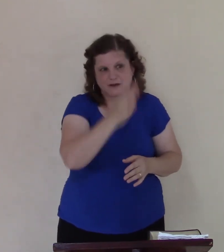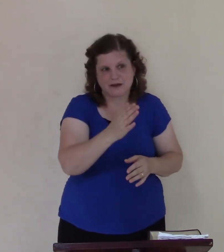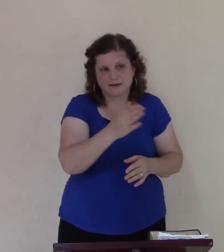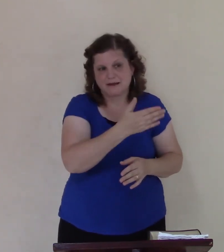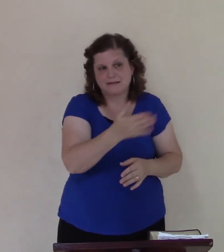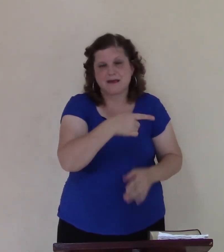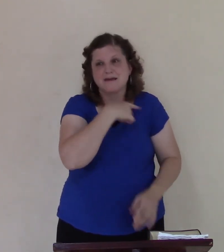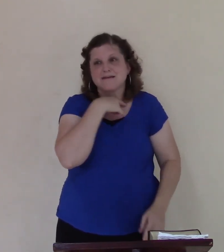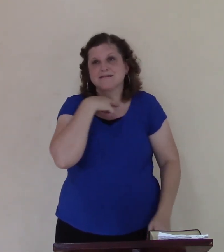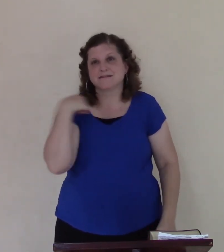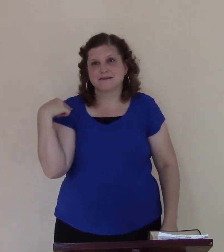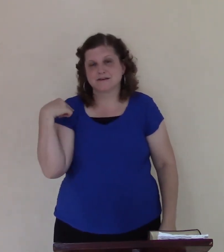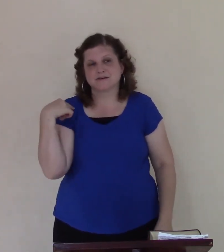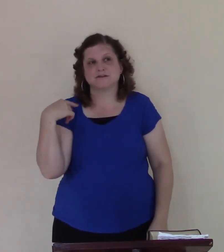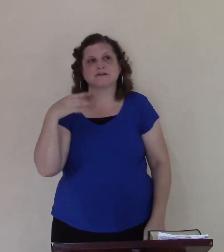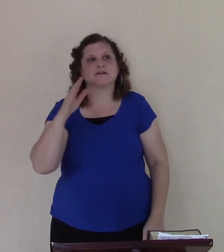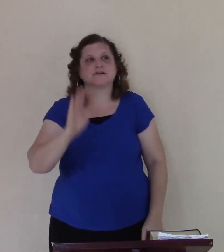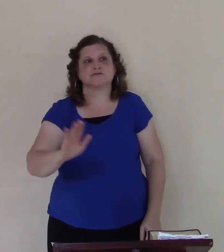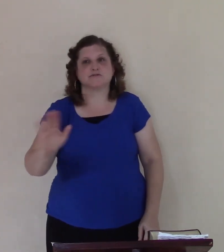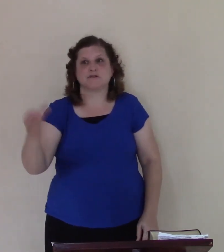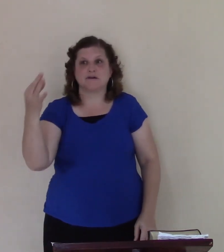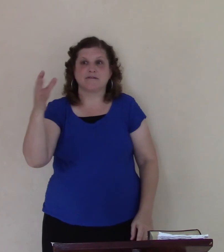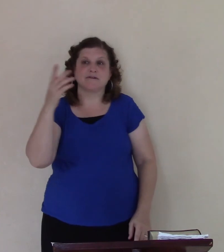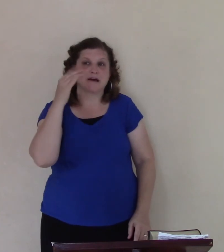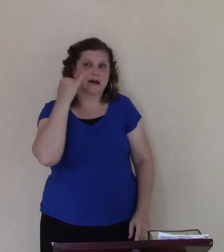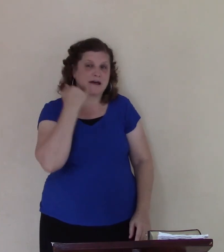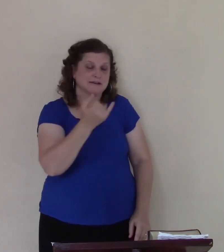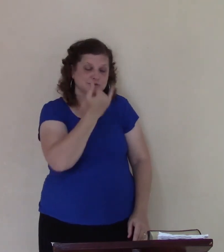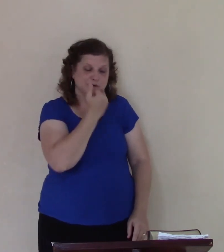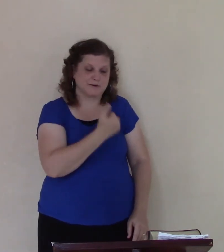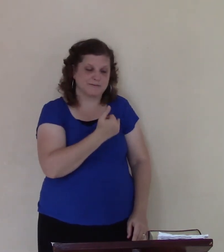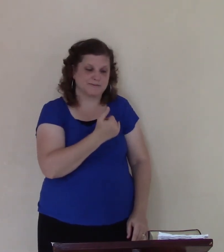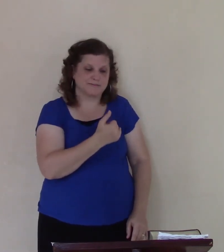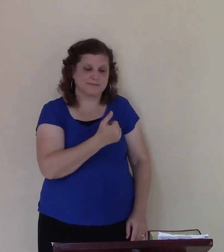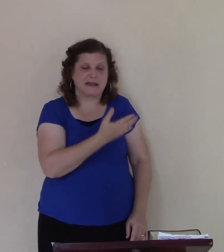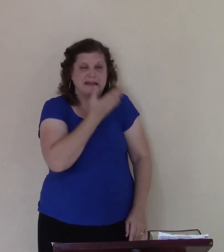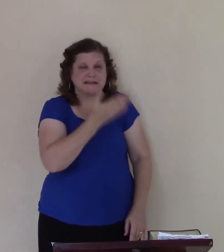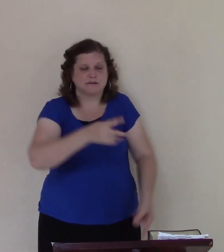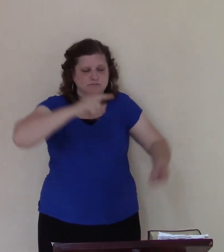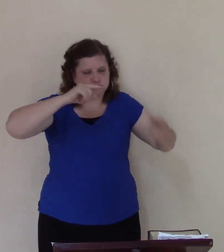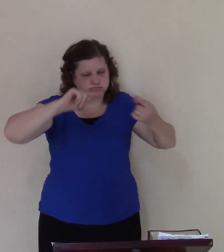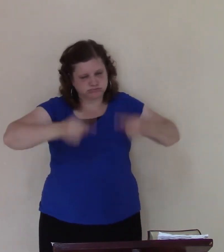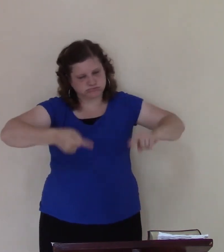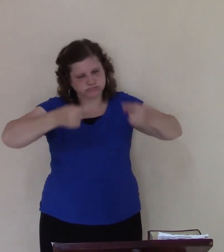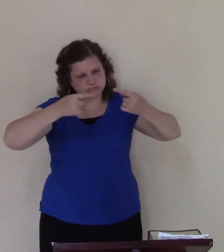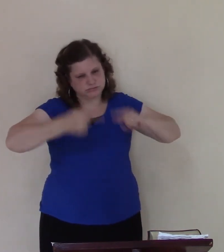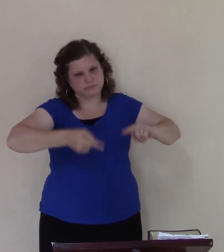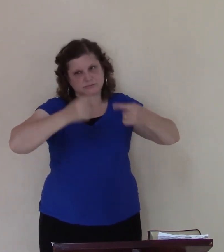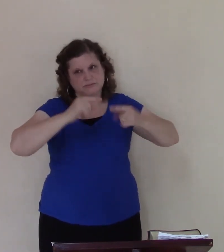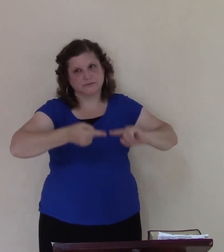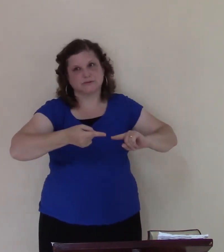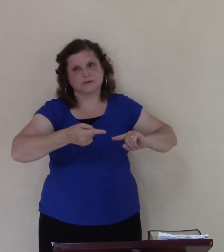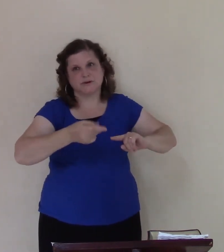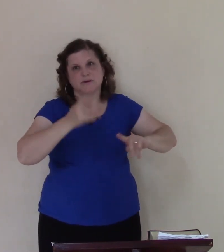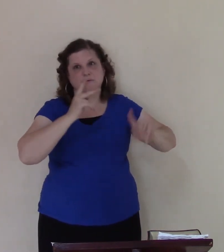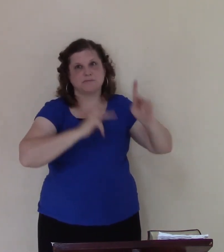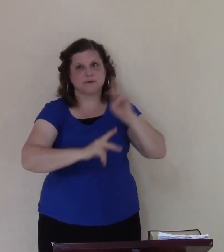killing them you read the story what they ever did they tortured those children of Israel